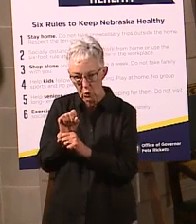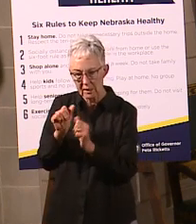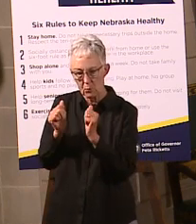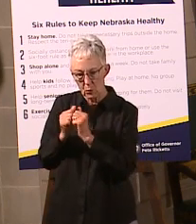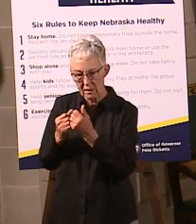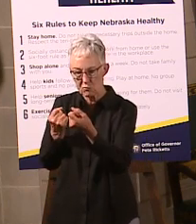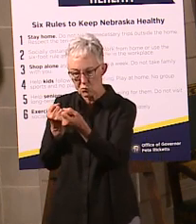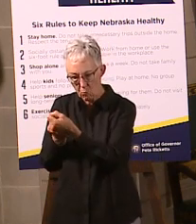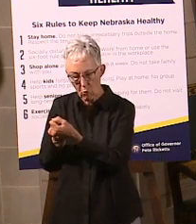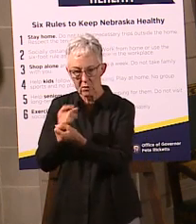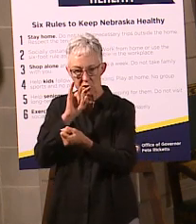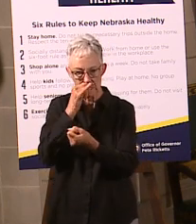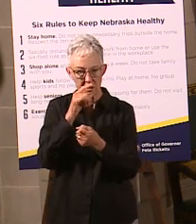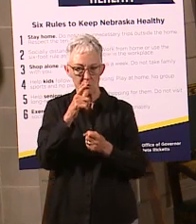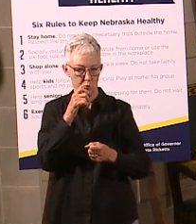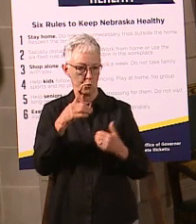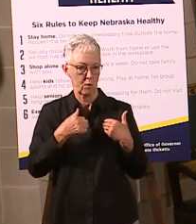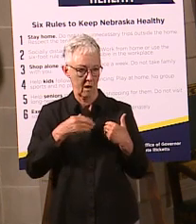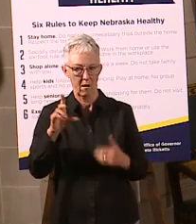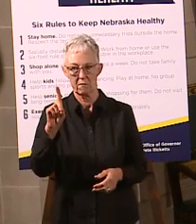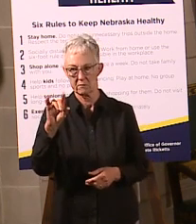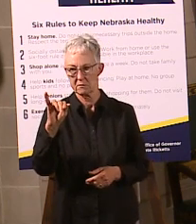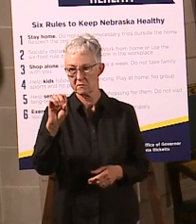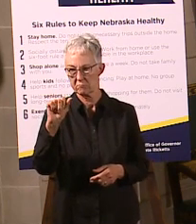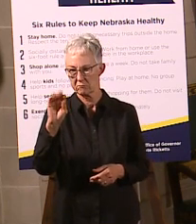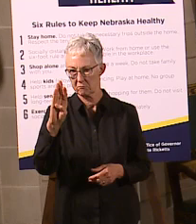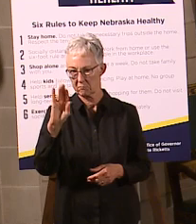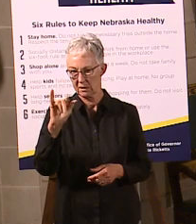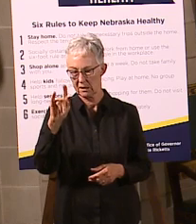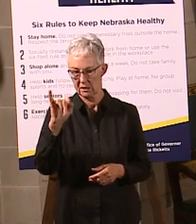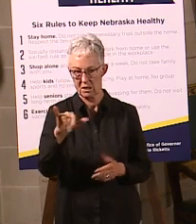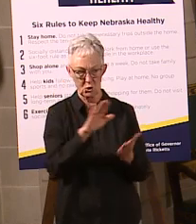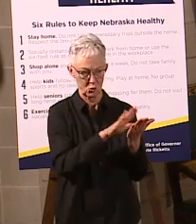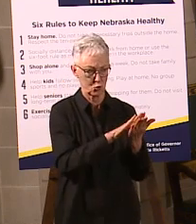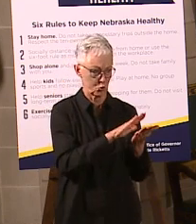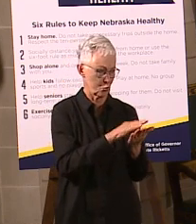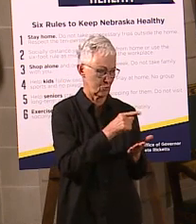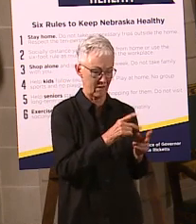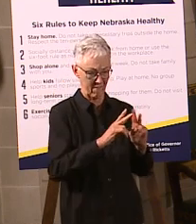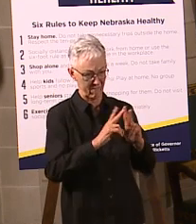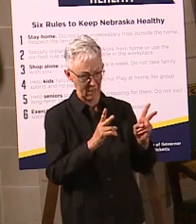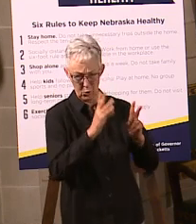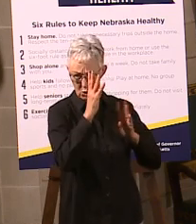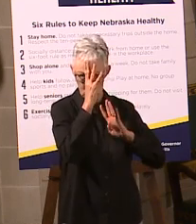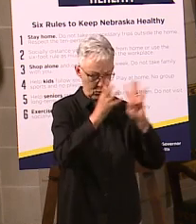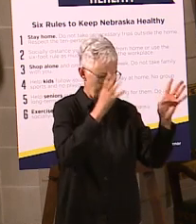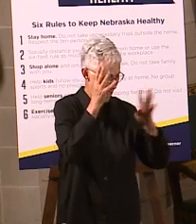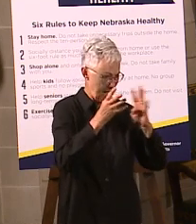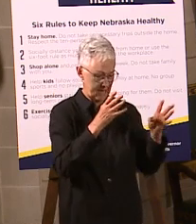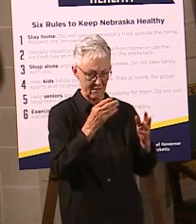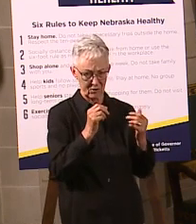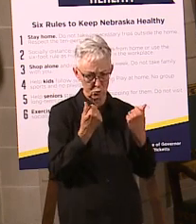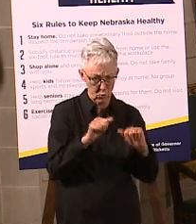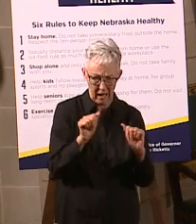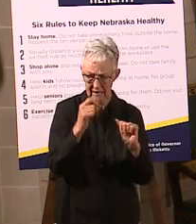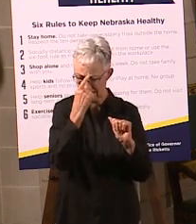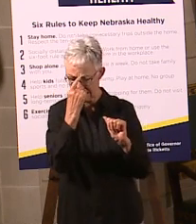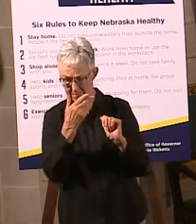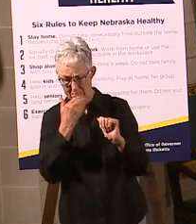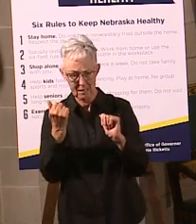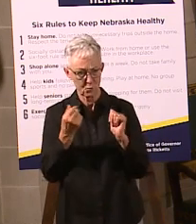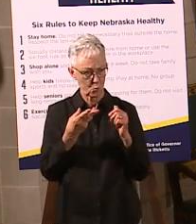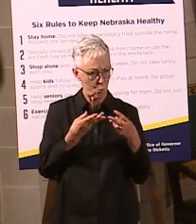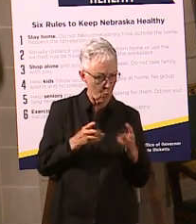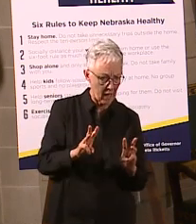had to get creative in ways to serve those particular students. But we are learning from that moment, too, and then understanding that all the better and thinking about